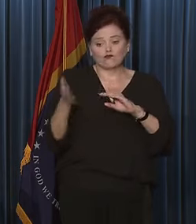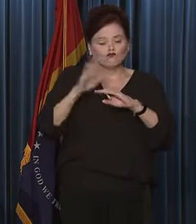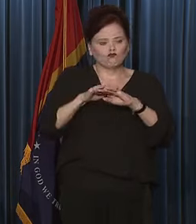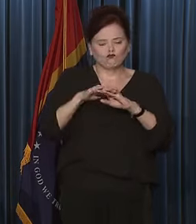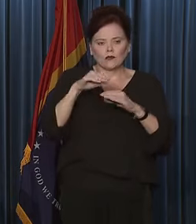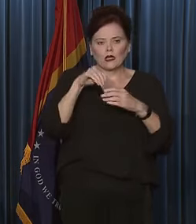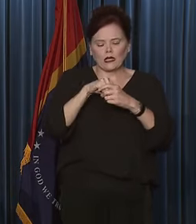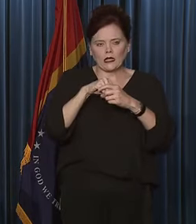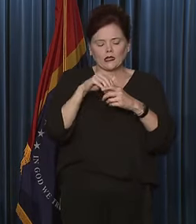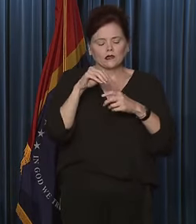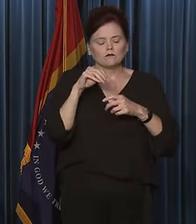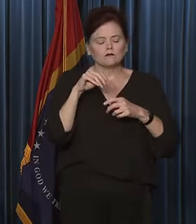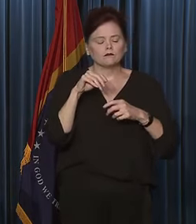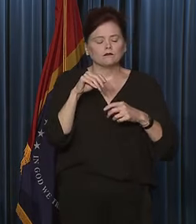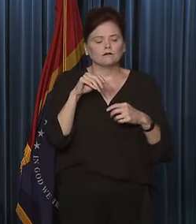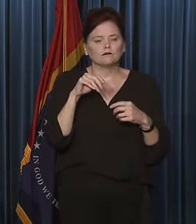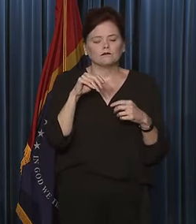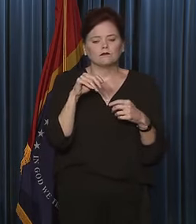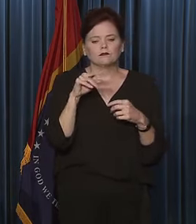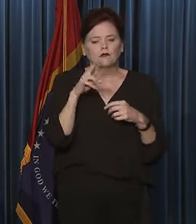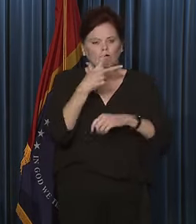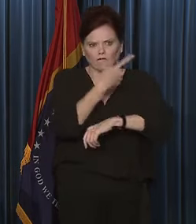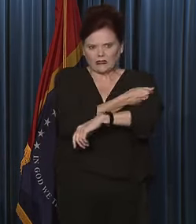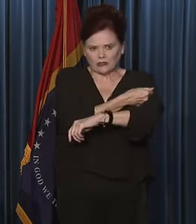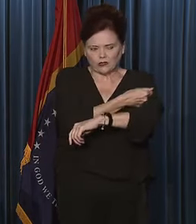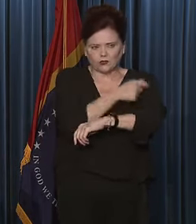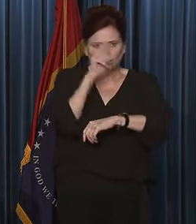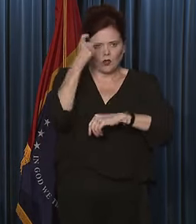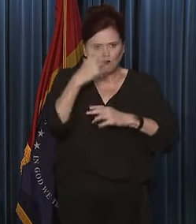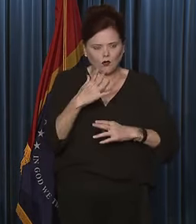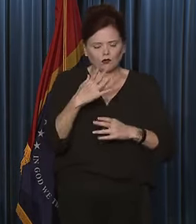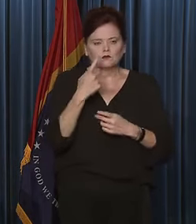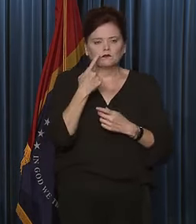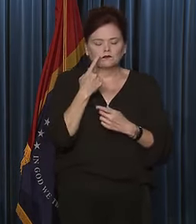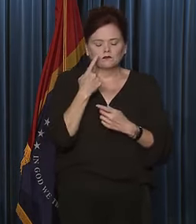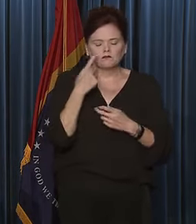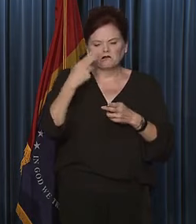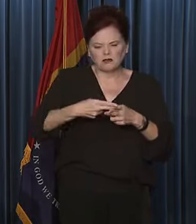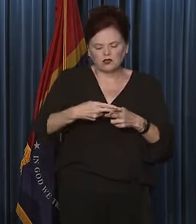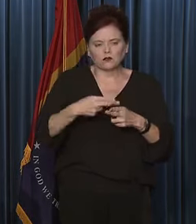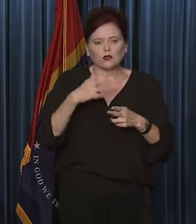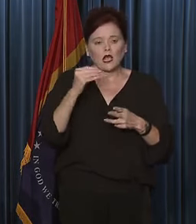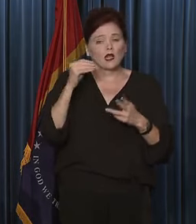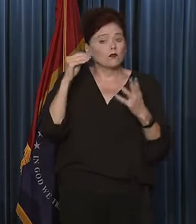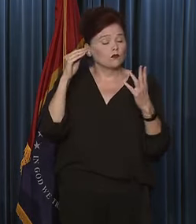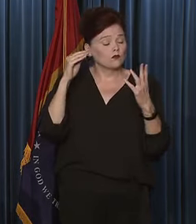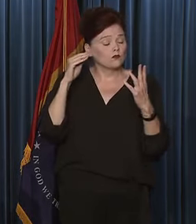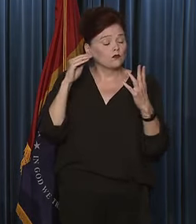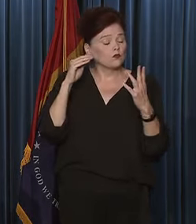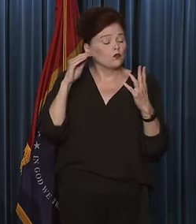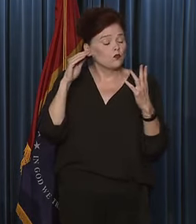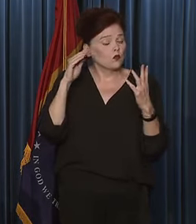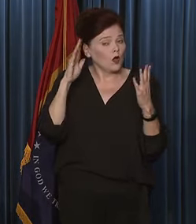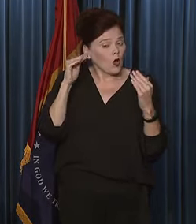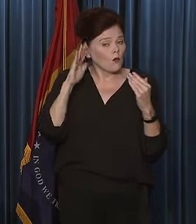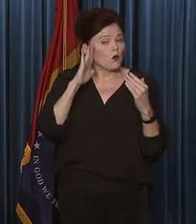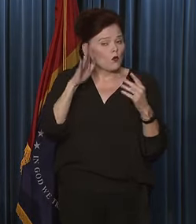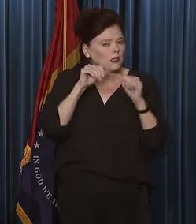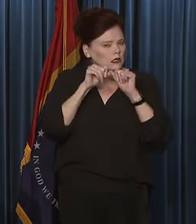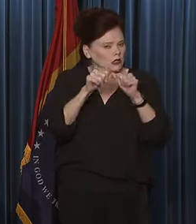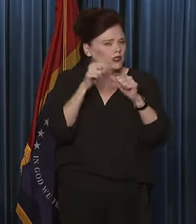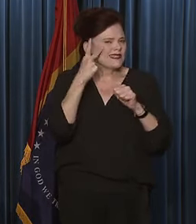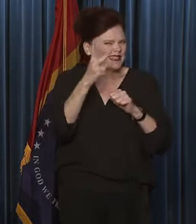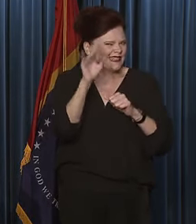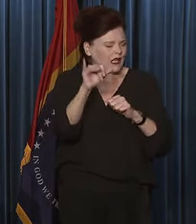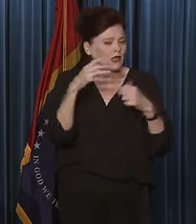in the vaccinations that the governor mentioned, and we anticipate that we'll continue to see those. Now, at the health